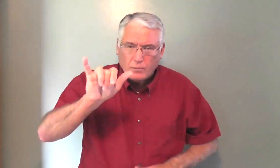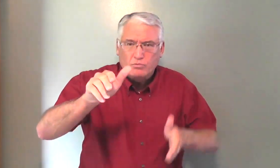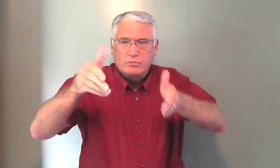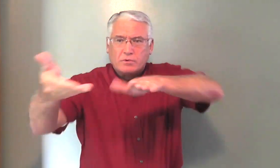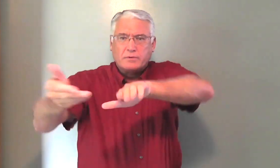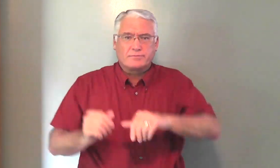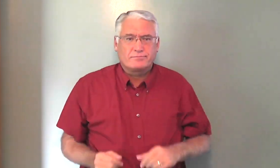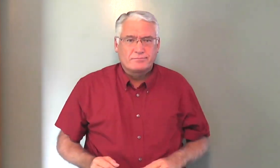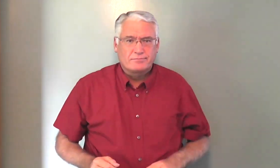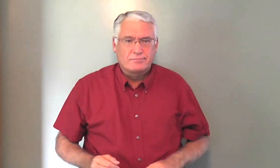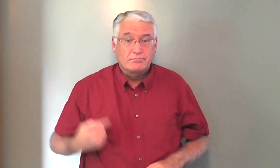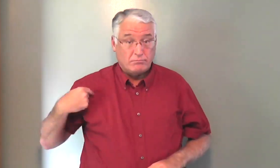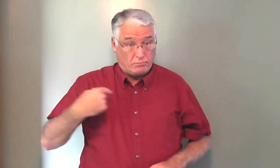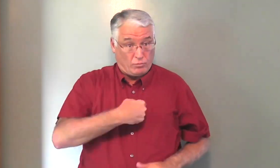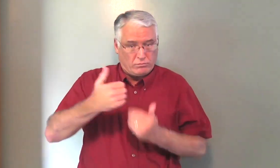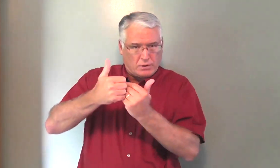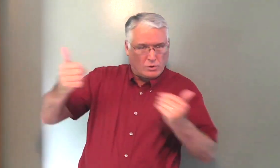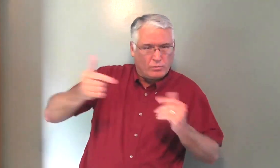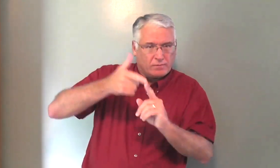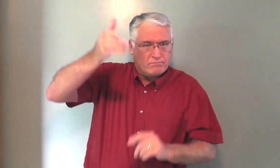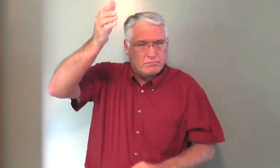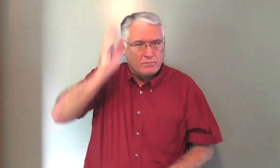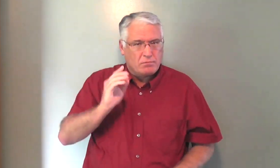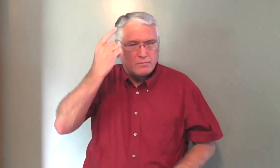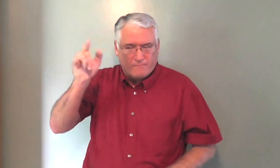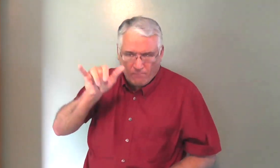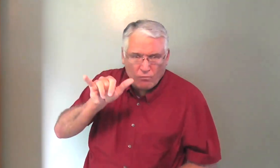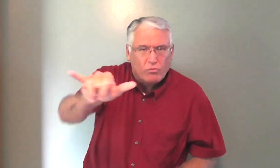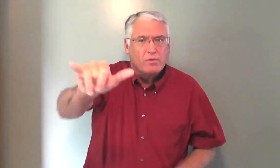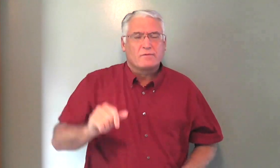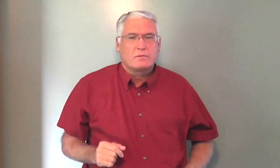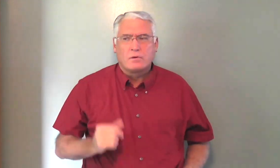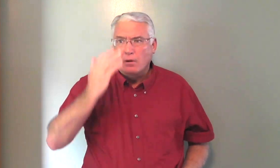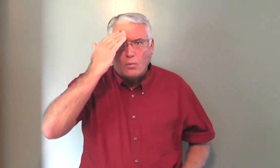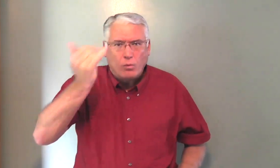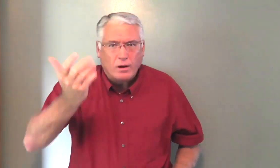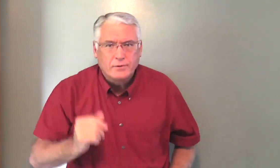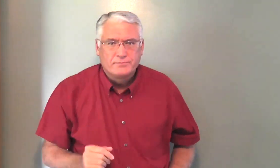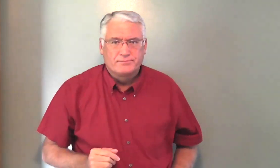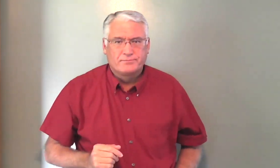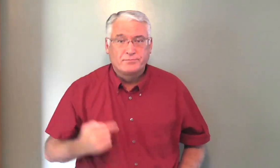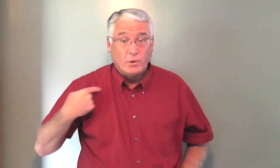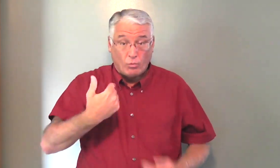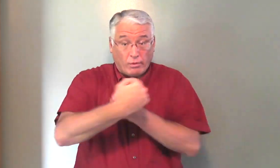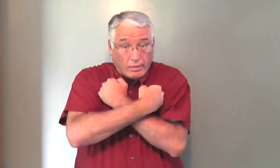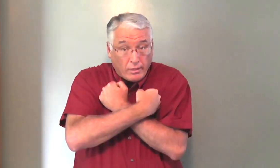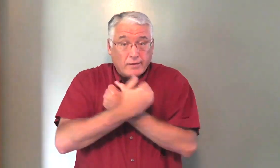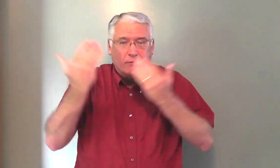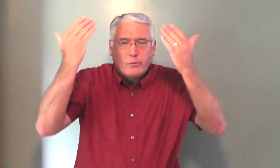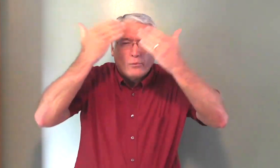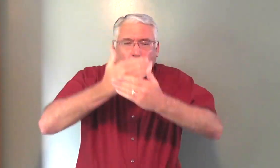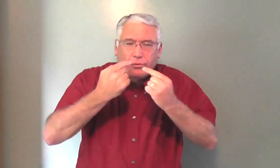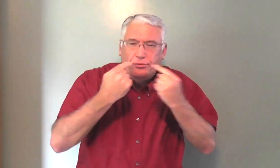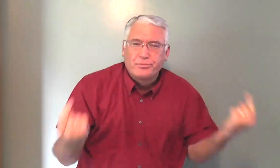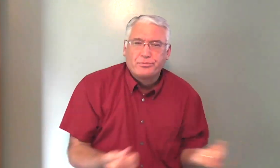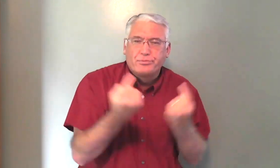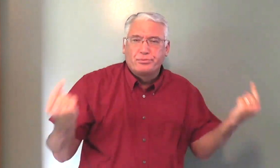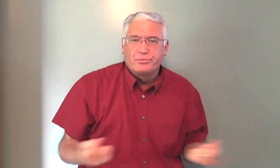And it is eternal death. Eternal separation from God. Why? Because we love the darkness,